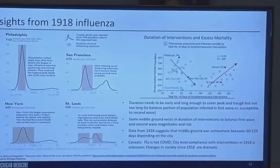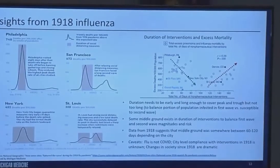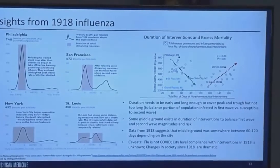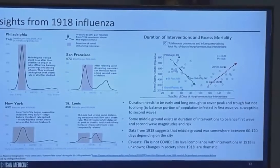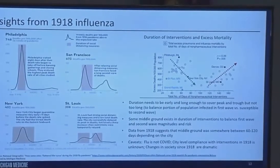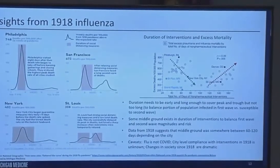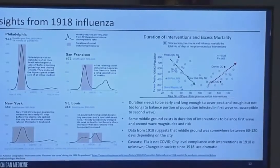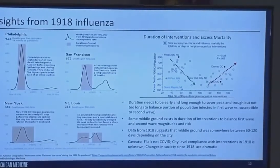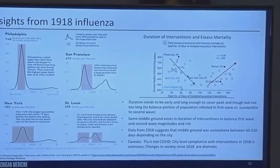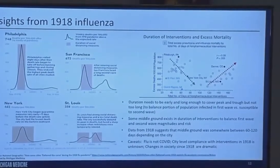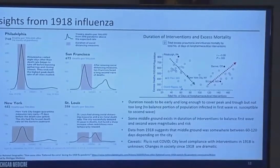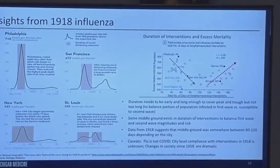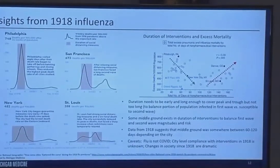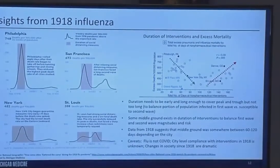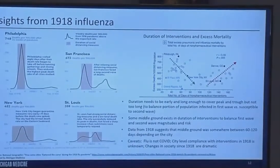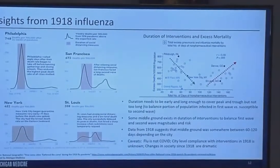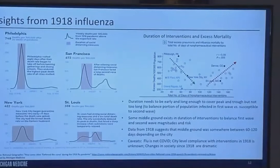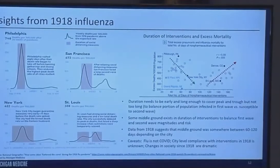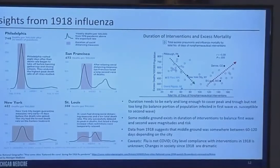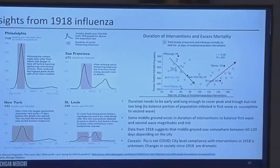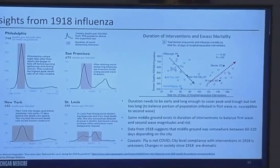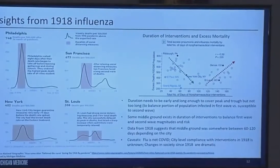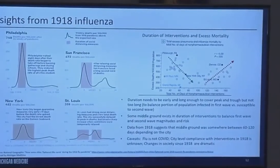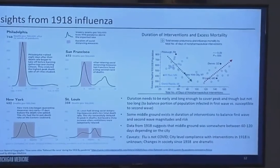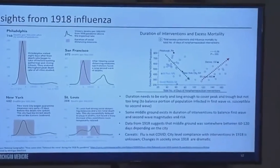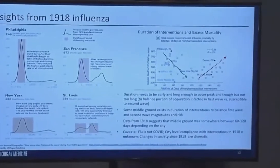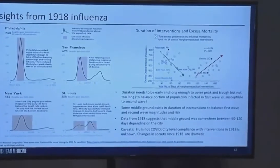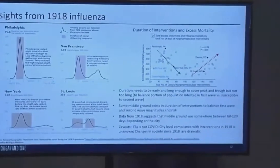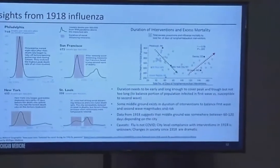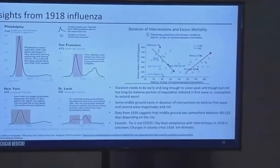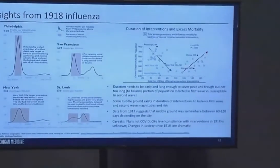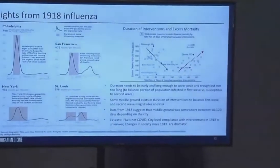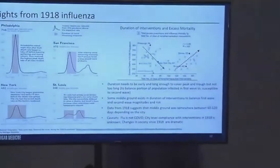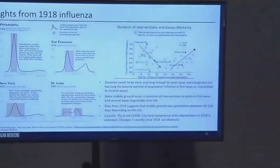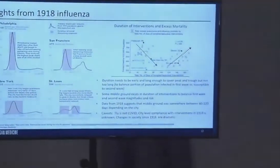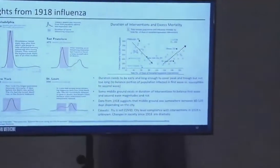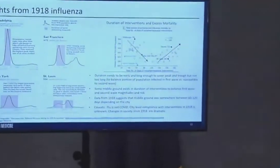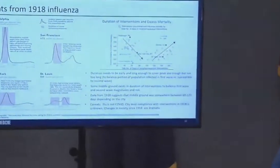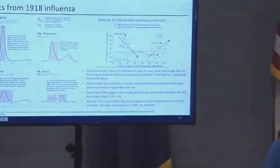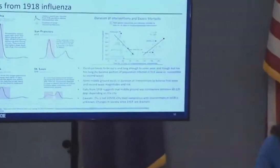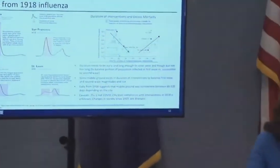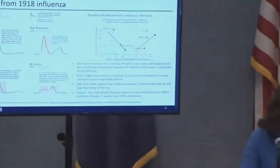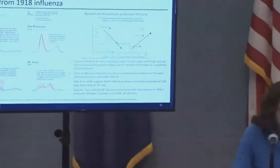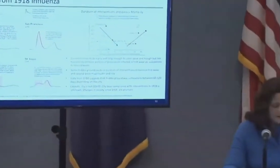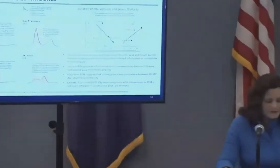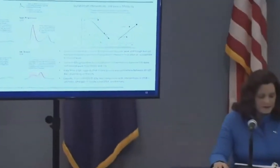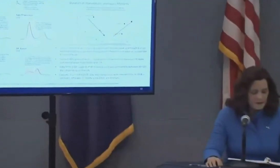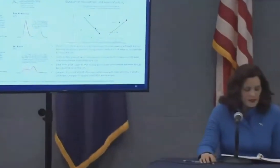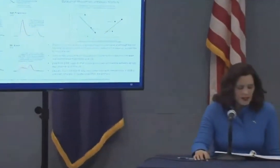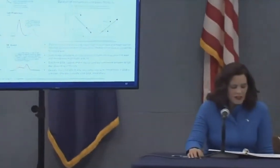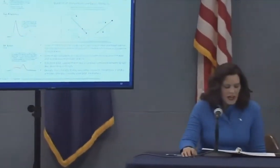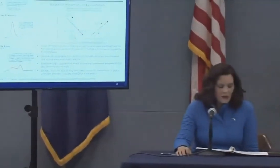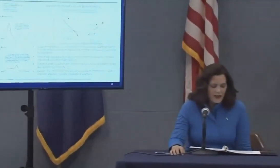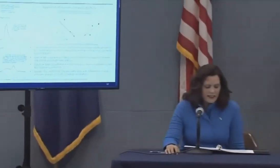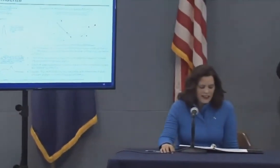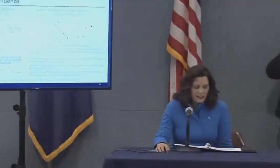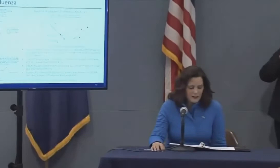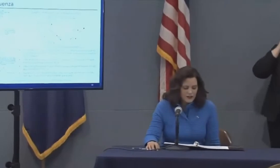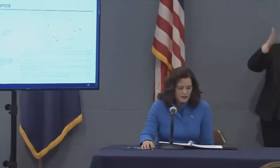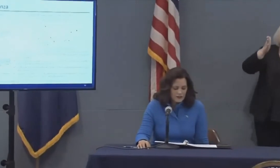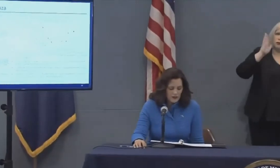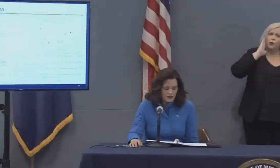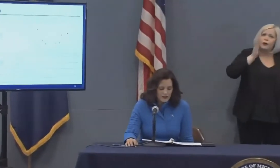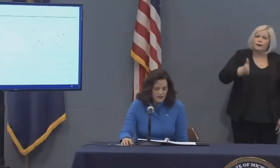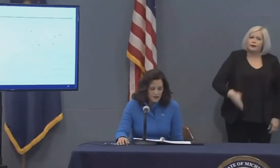right, because getting it right saves lives and it'll be better for our economy in the long run. I want to